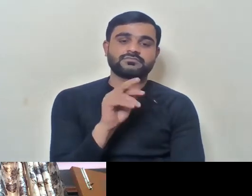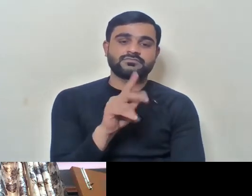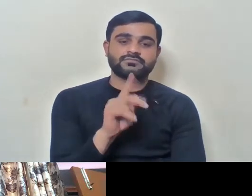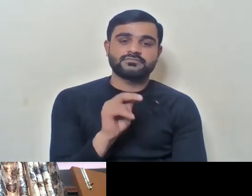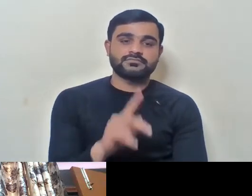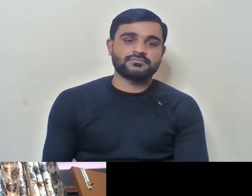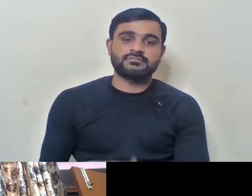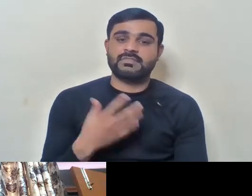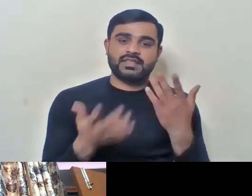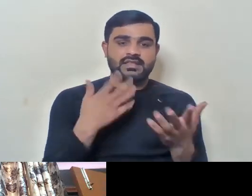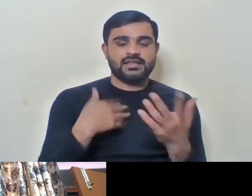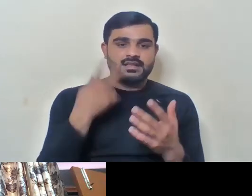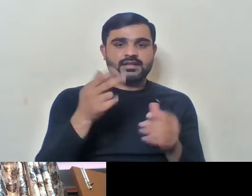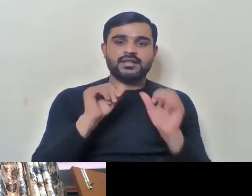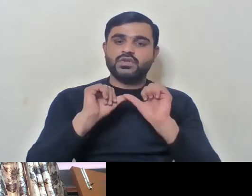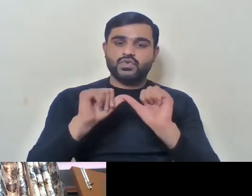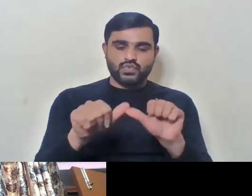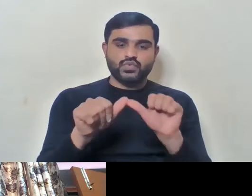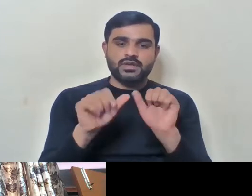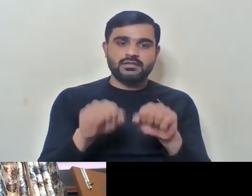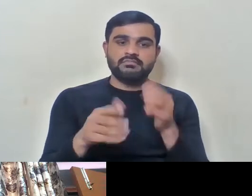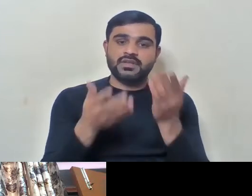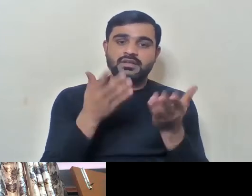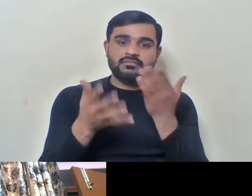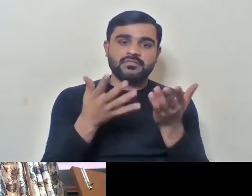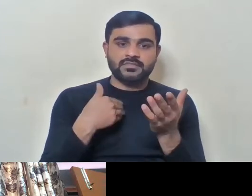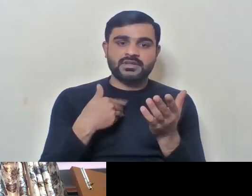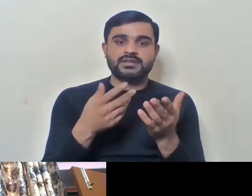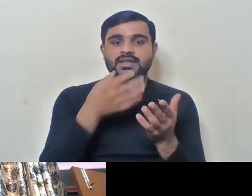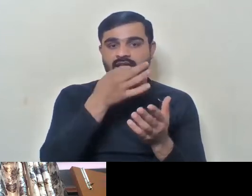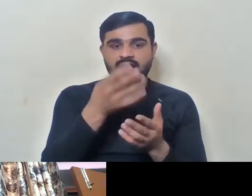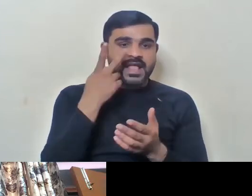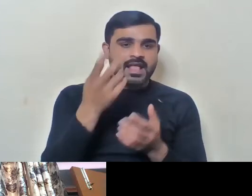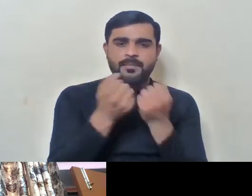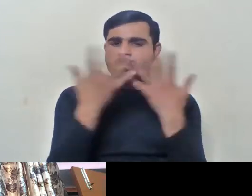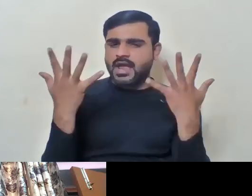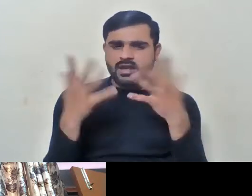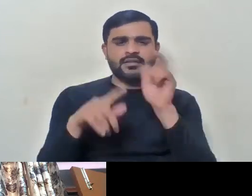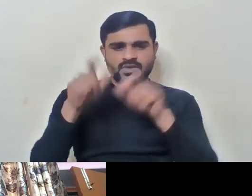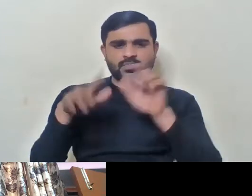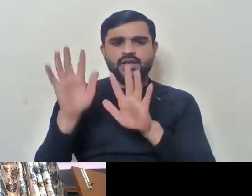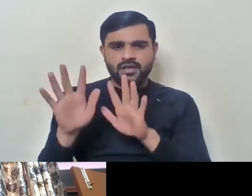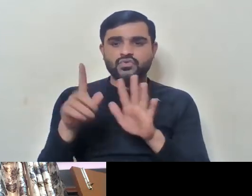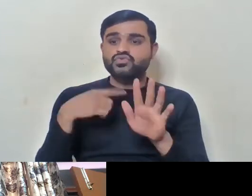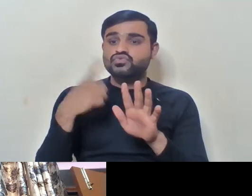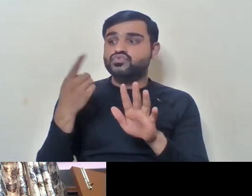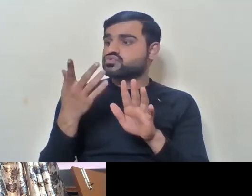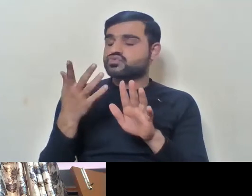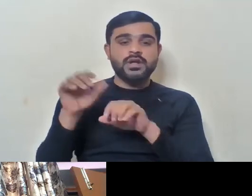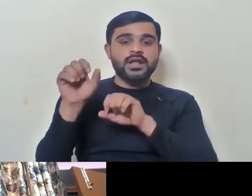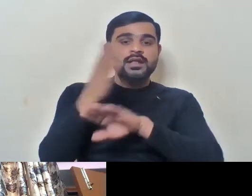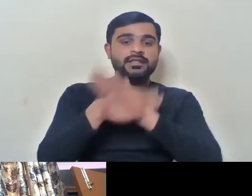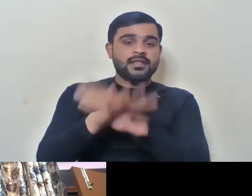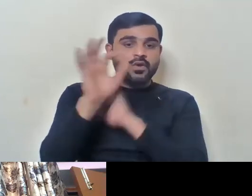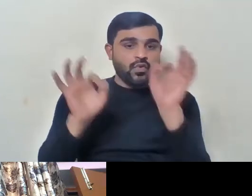Yeah, I can just respond quickly. Yeah, this we are seeing this where many people who either don't have a disability